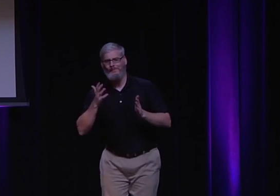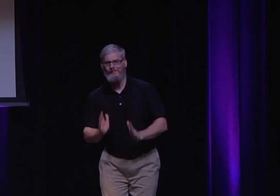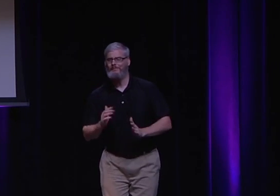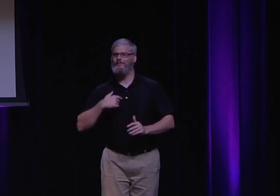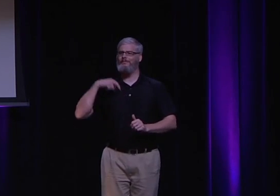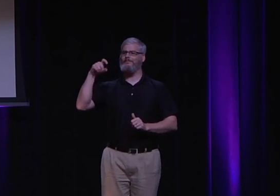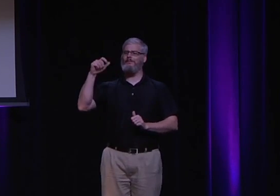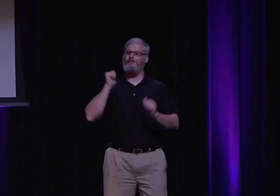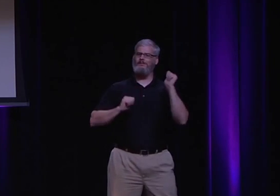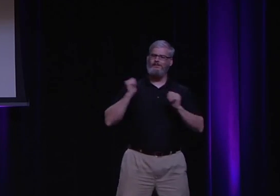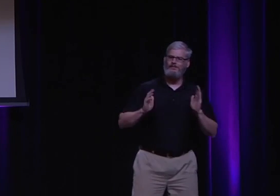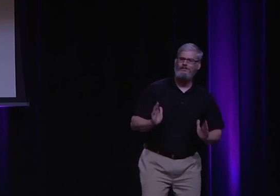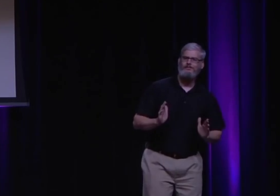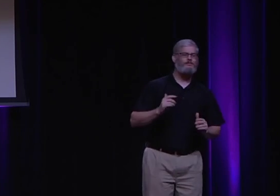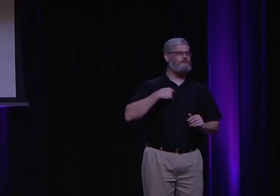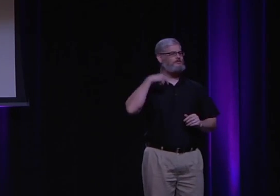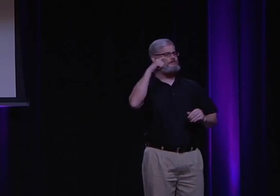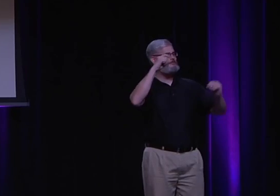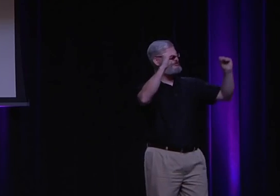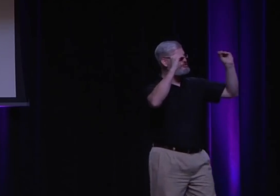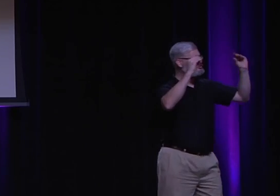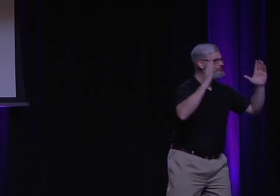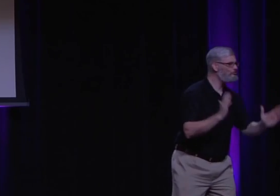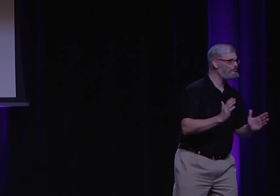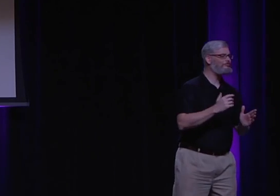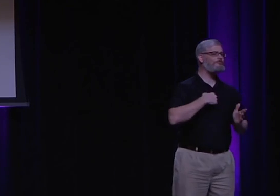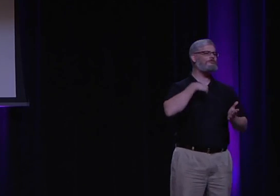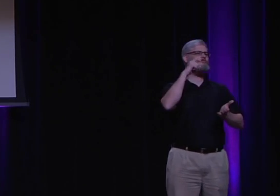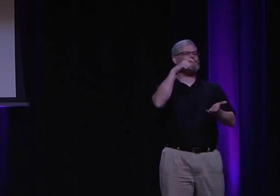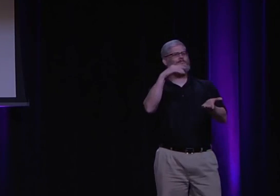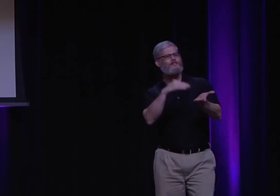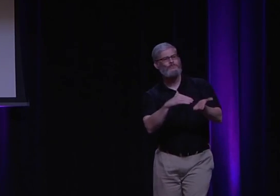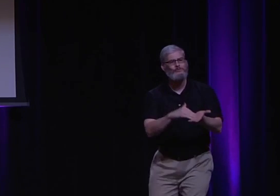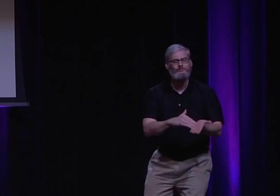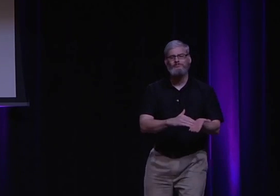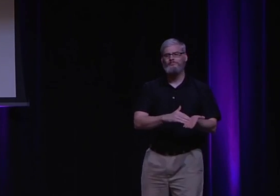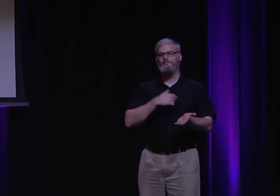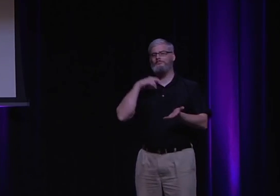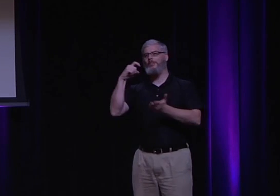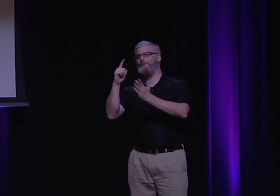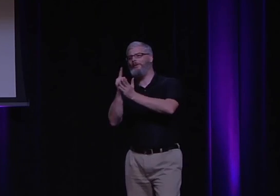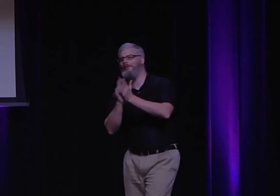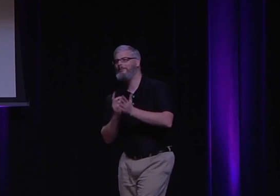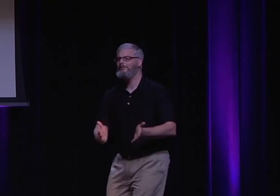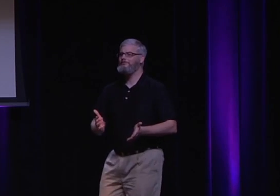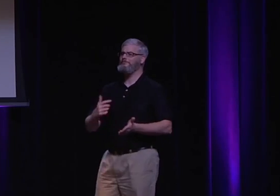I need a lot of people in this revolution, I need artists, I need poets, I need teachers, I need doctors, I need